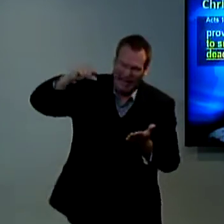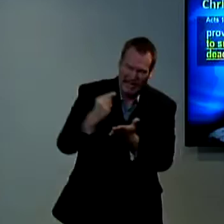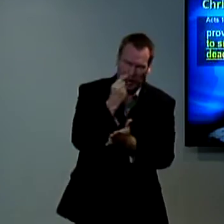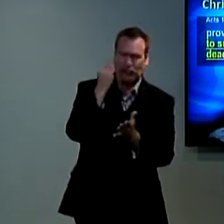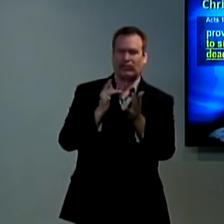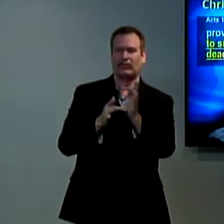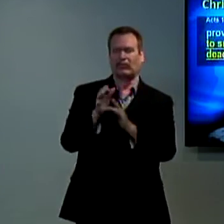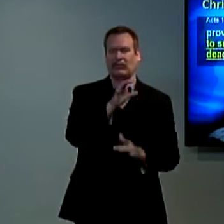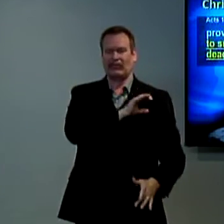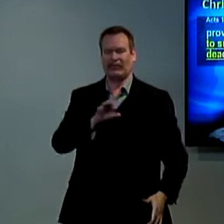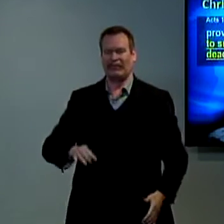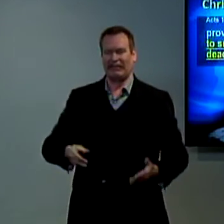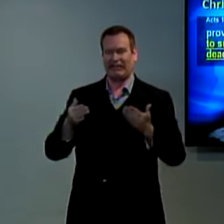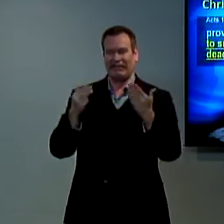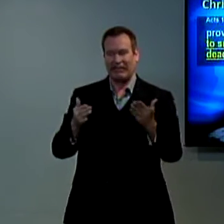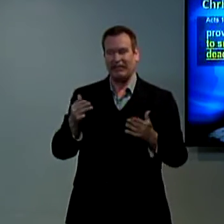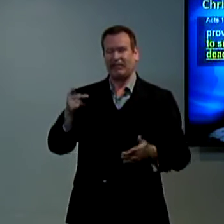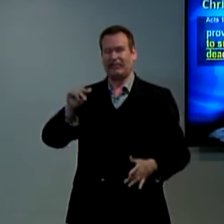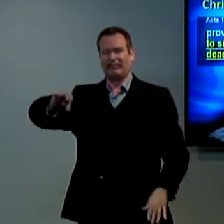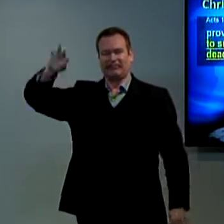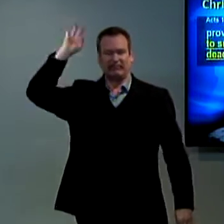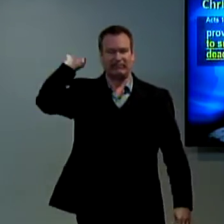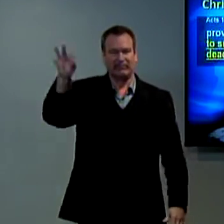Christ's death and this was the gospel that Paul was preaching